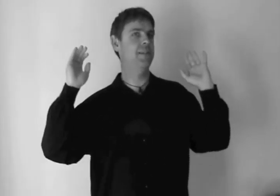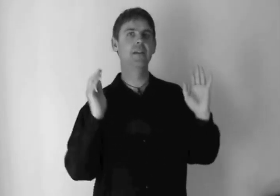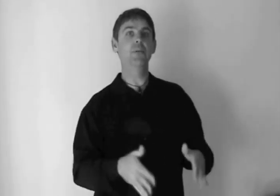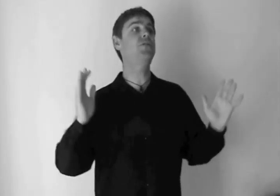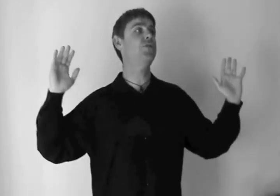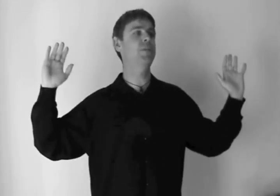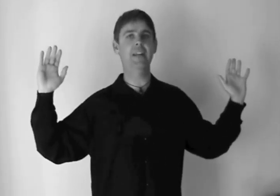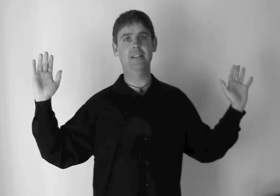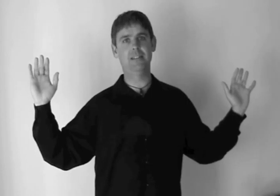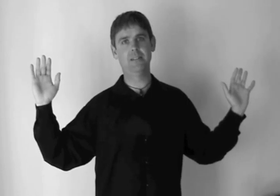push, release.